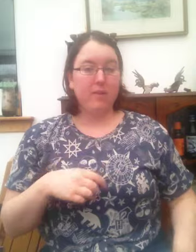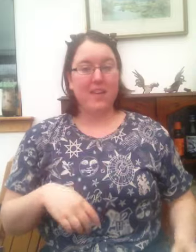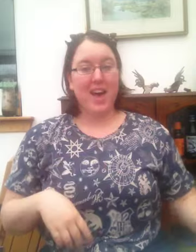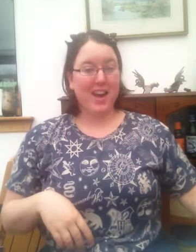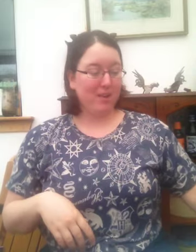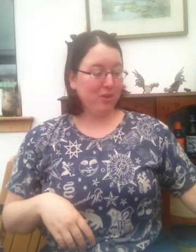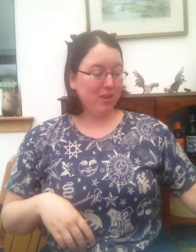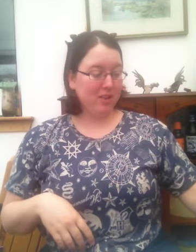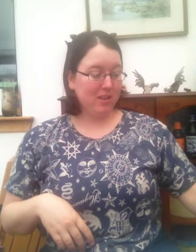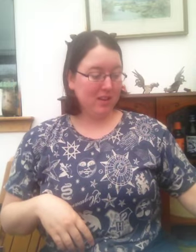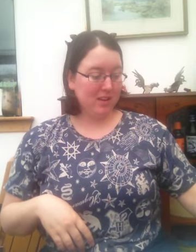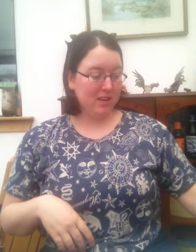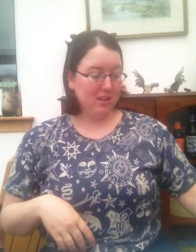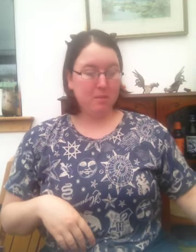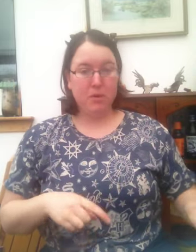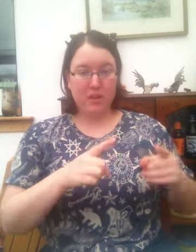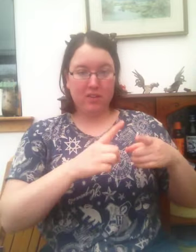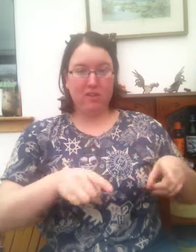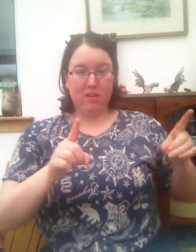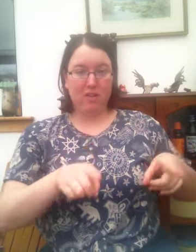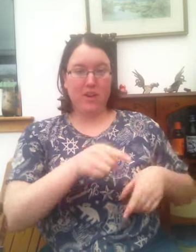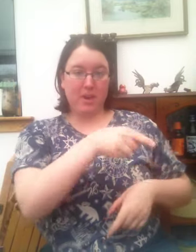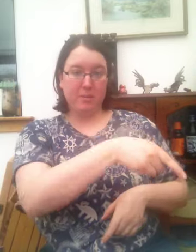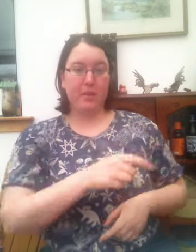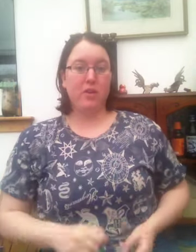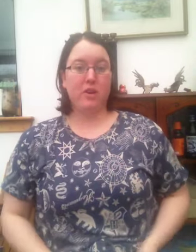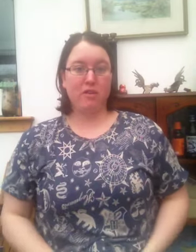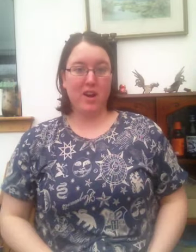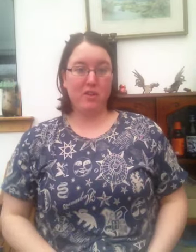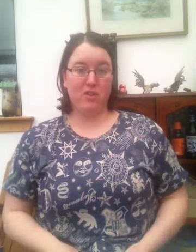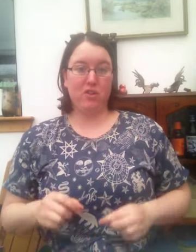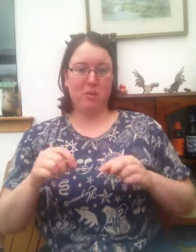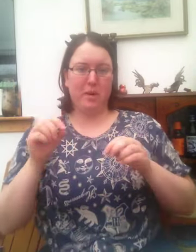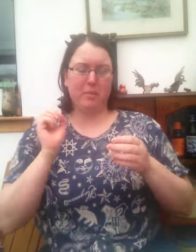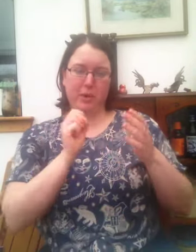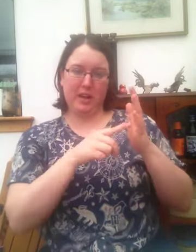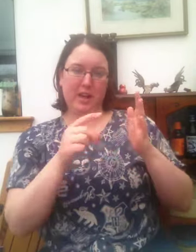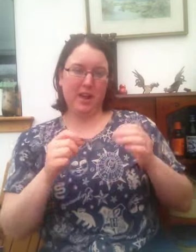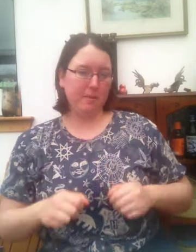And I've got the music just over here you can find it on YouTube I'll put a link in.